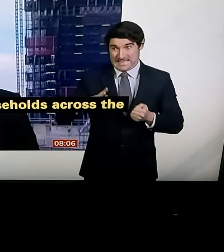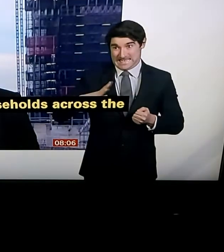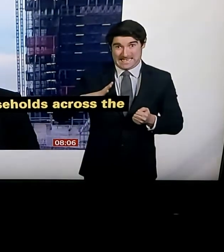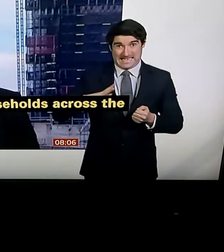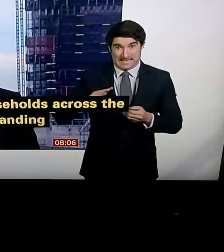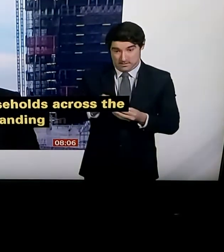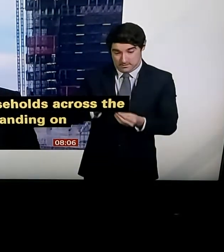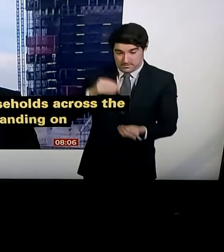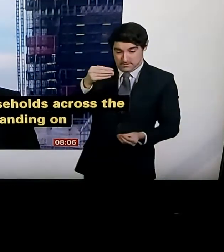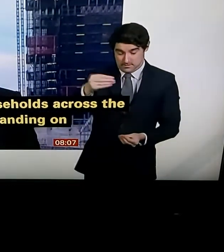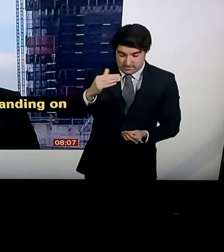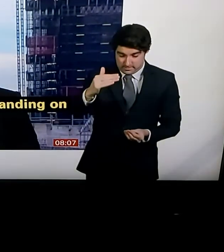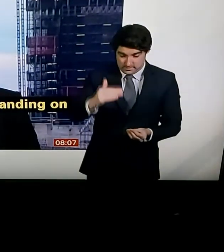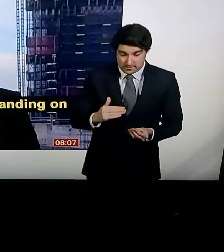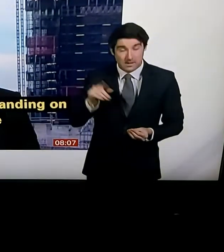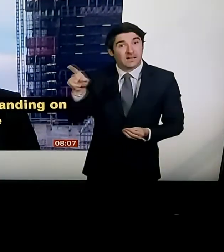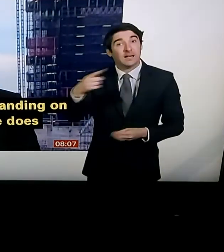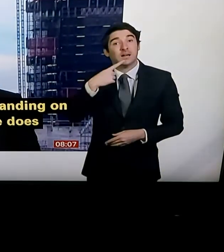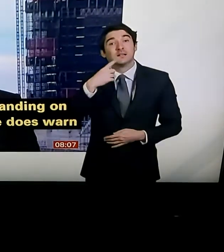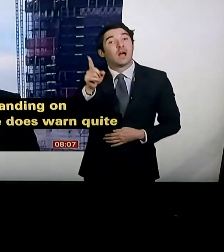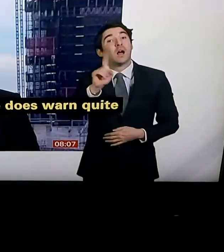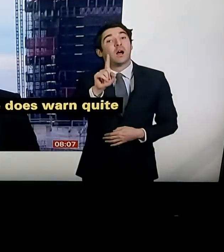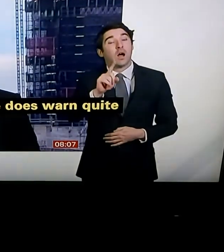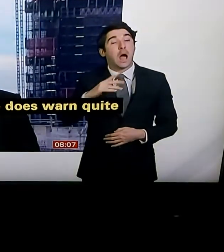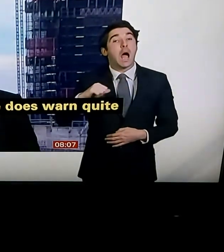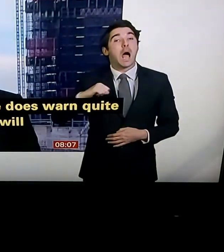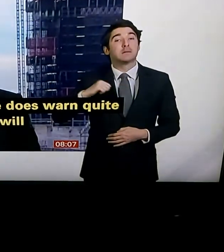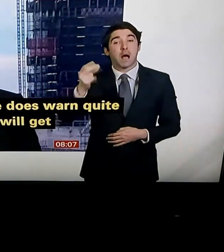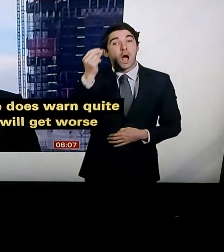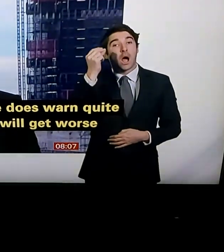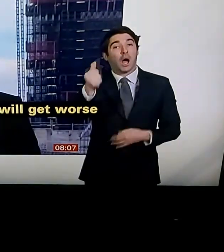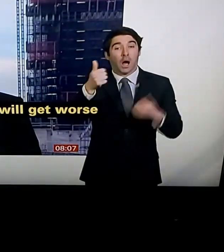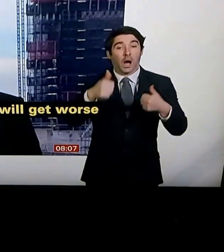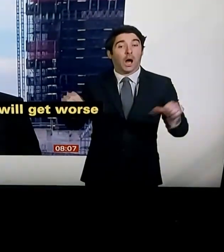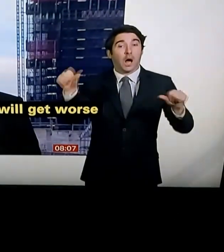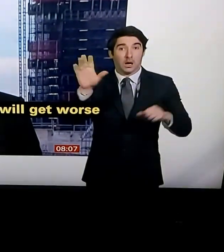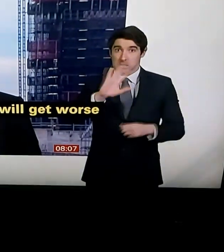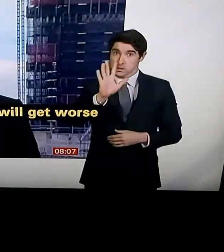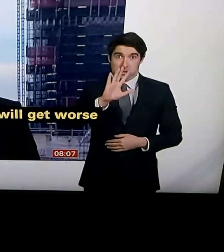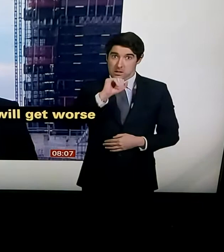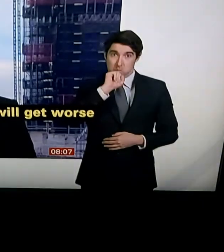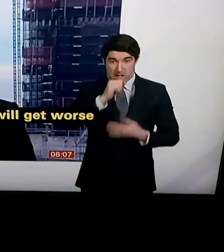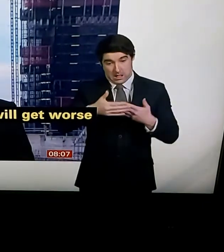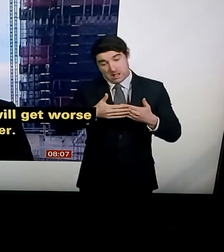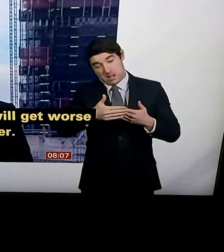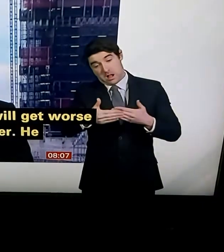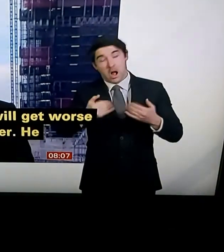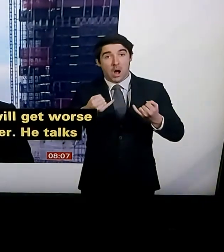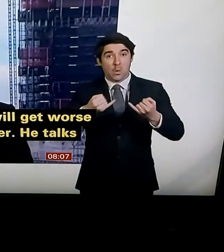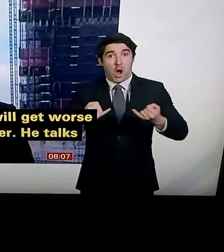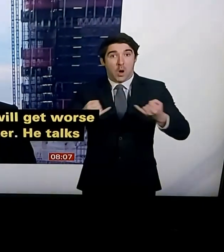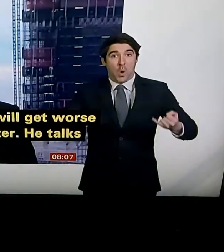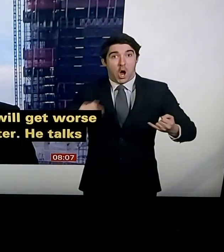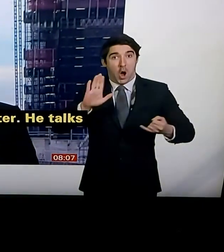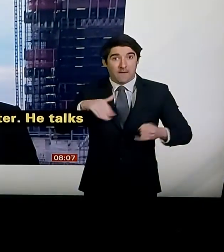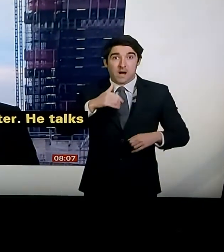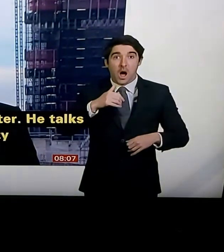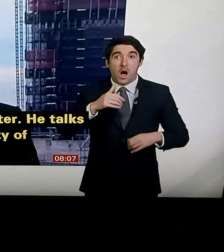starkly that things will get worse before they get better, and talks about the possibility of further restrictions if the government thinks that's